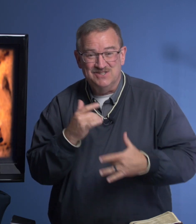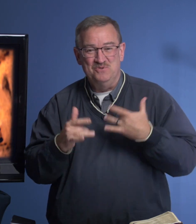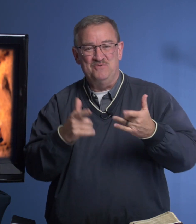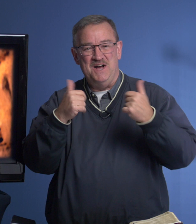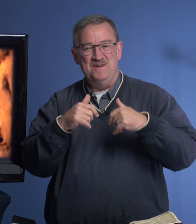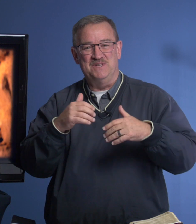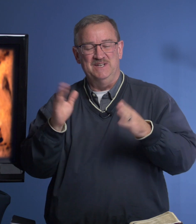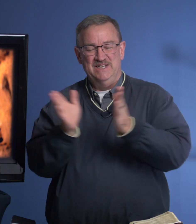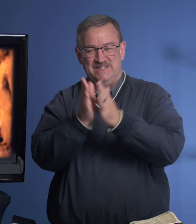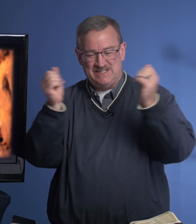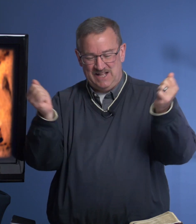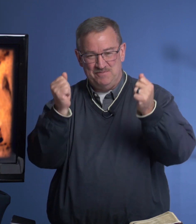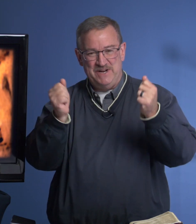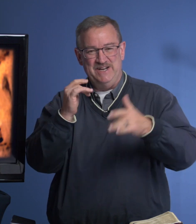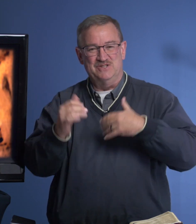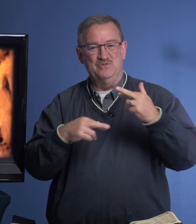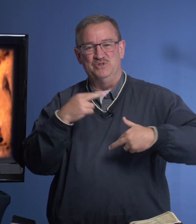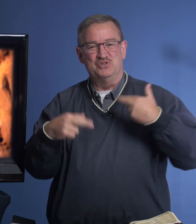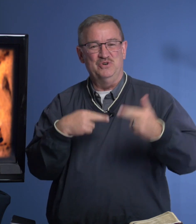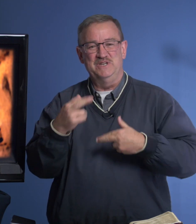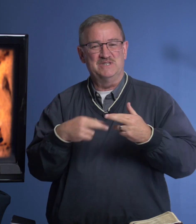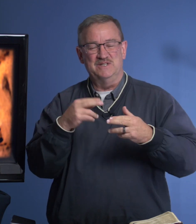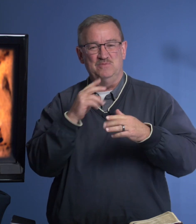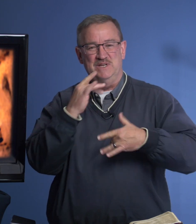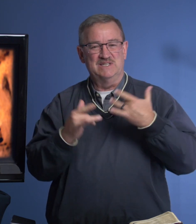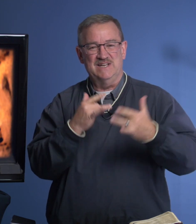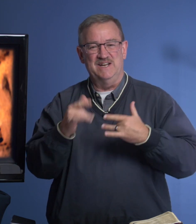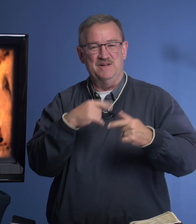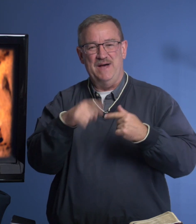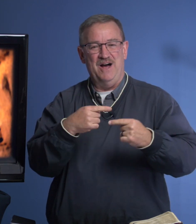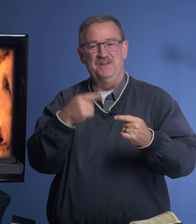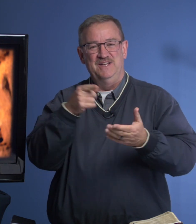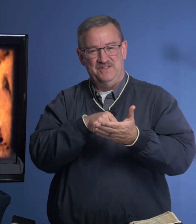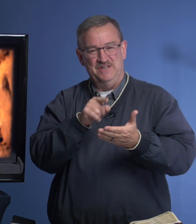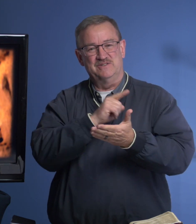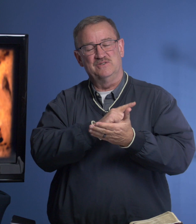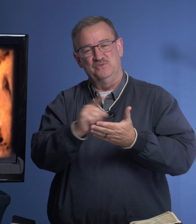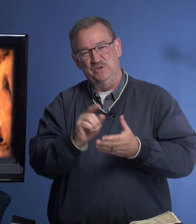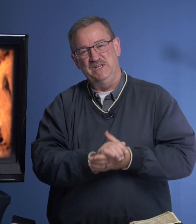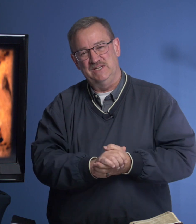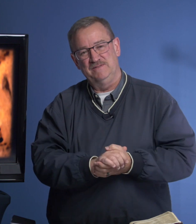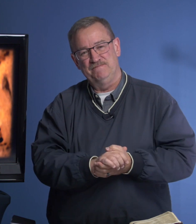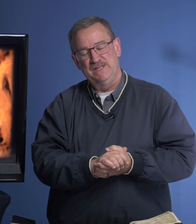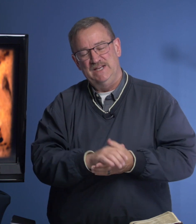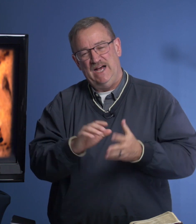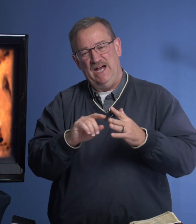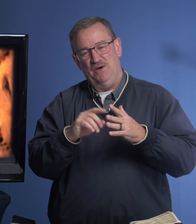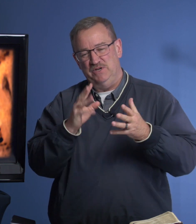so we've come to celebrate and to rejoice and to be excited about this week. I want